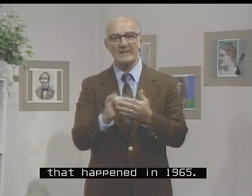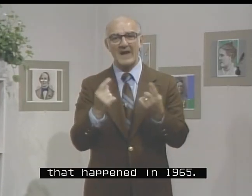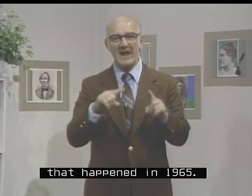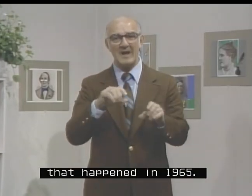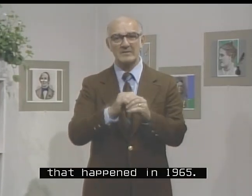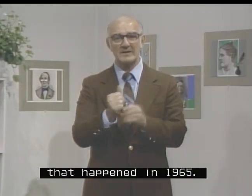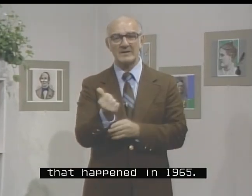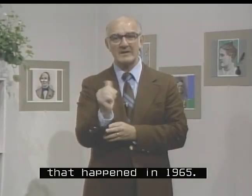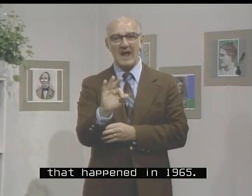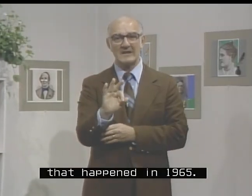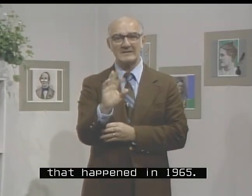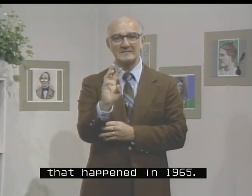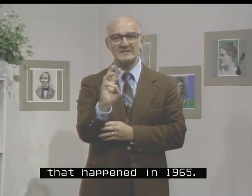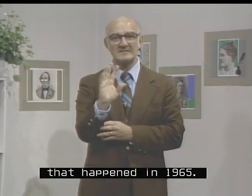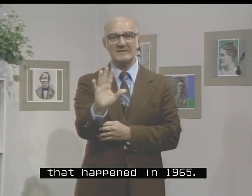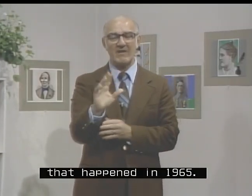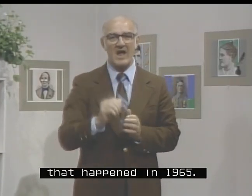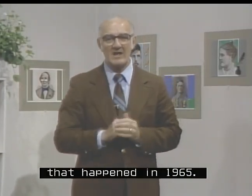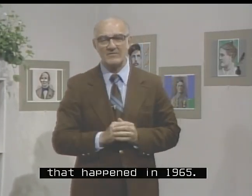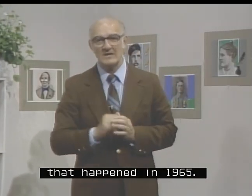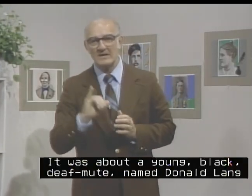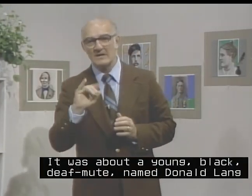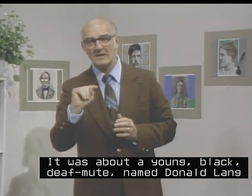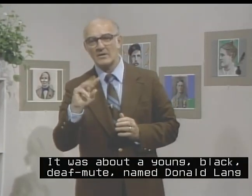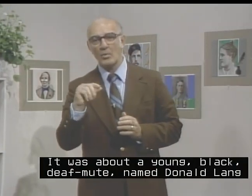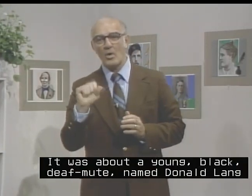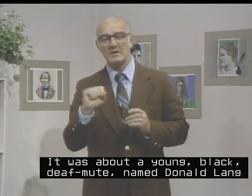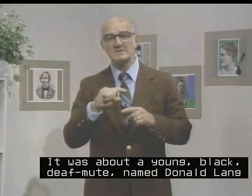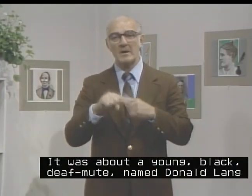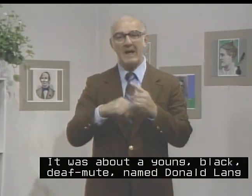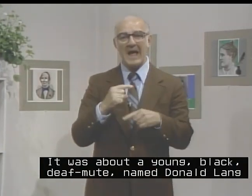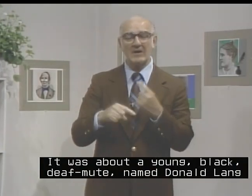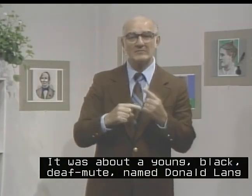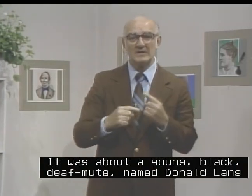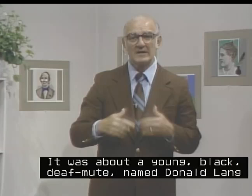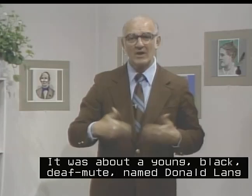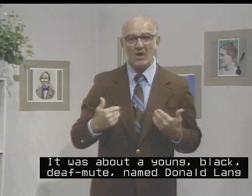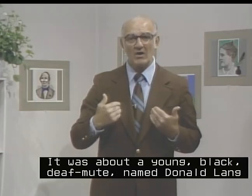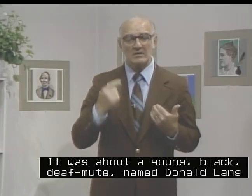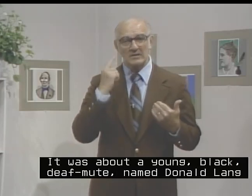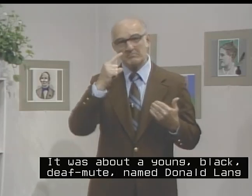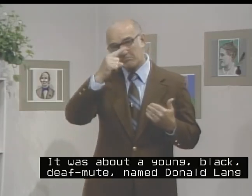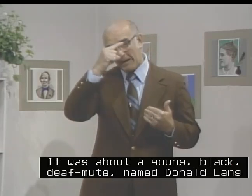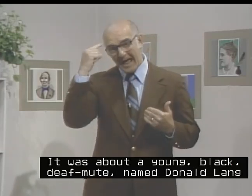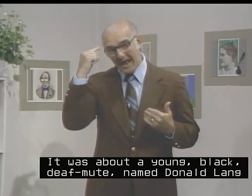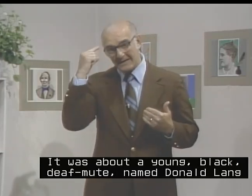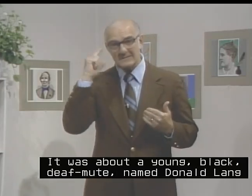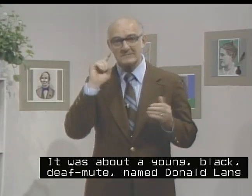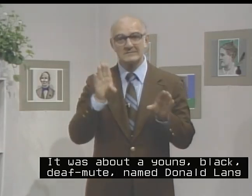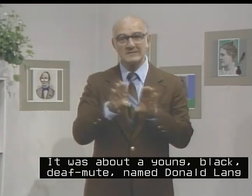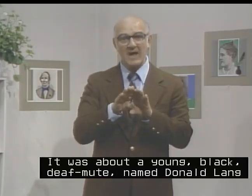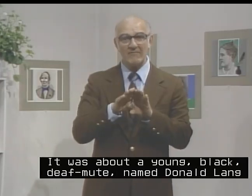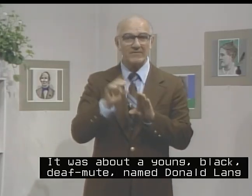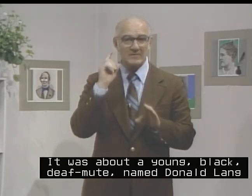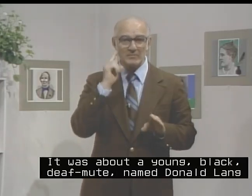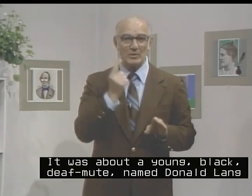that happened in 1965. It was about young black deaf mute